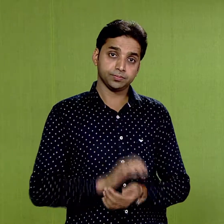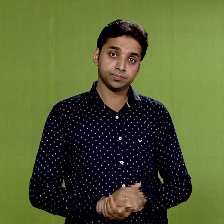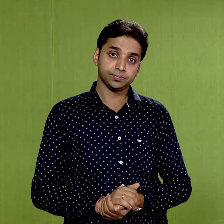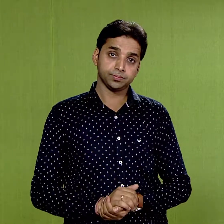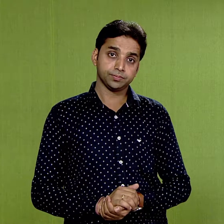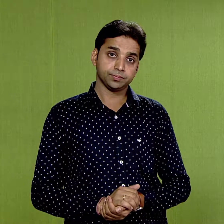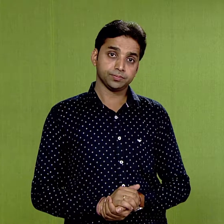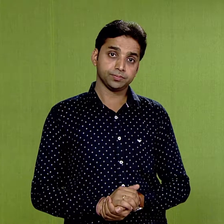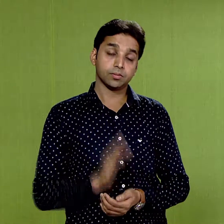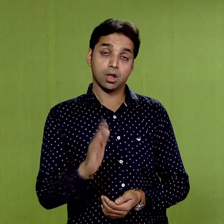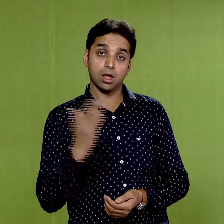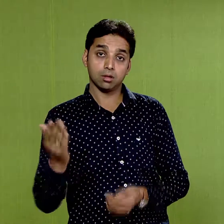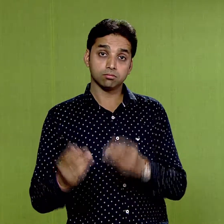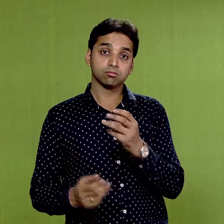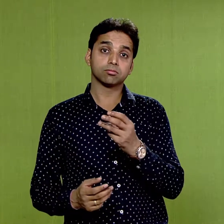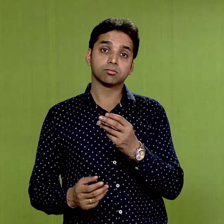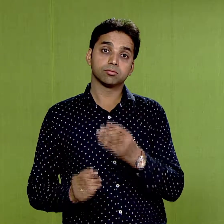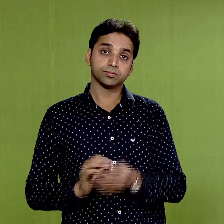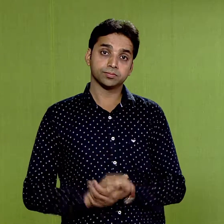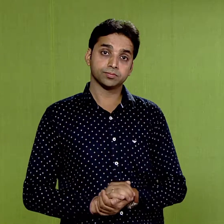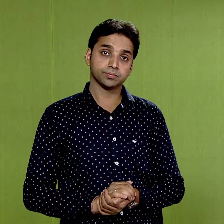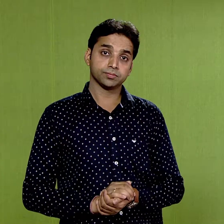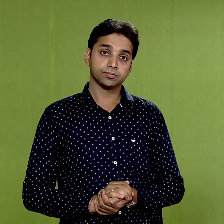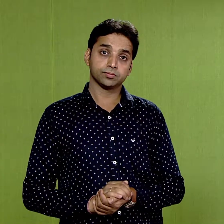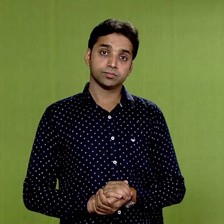and the third is Dholit Citras.